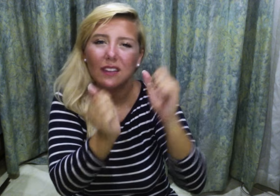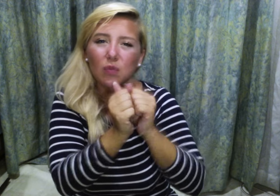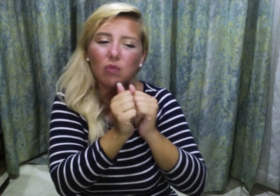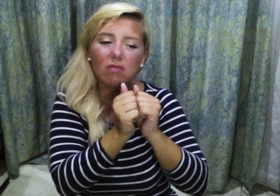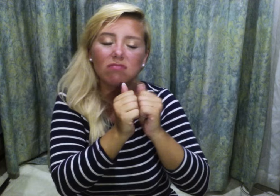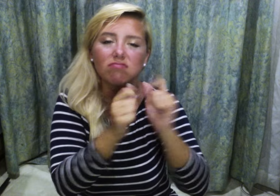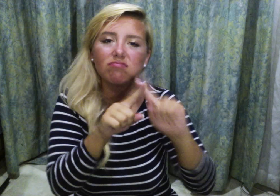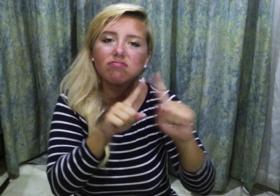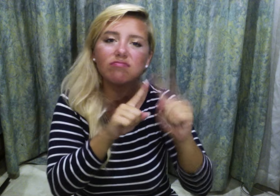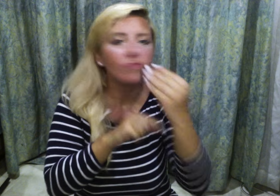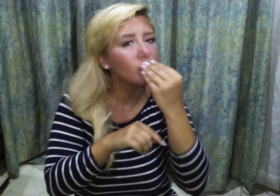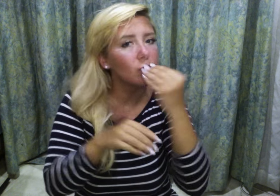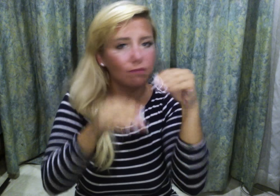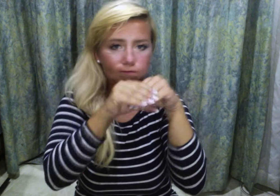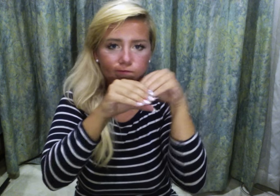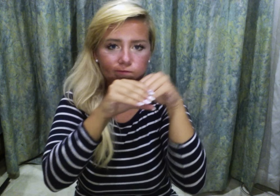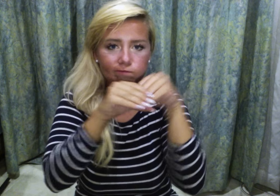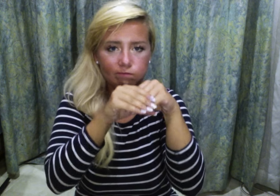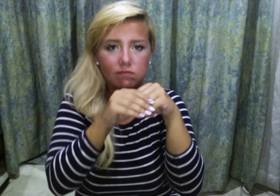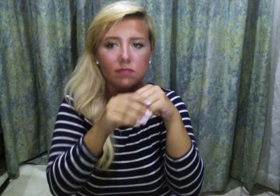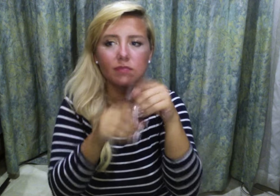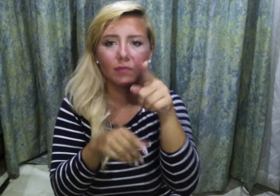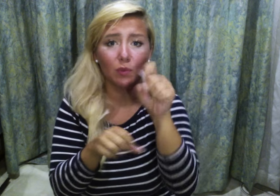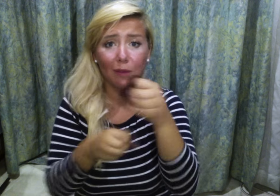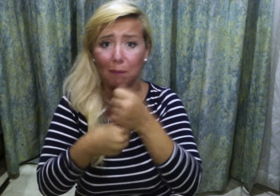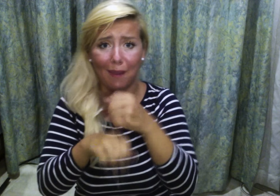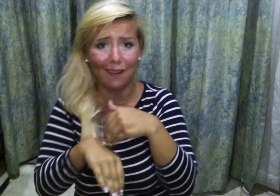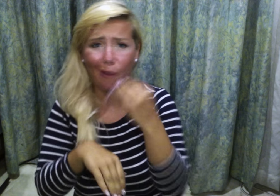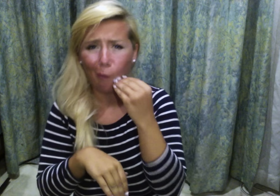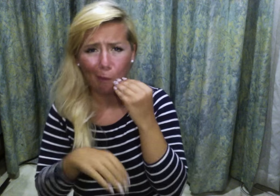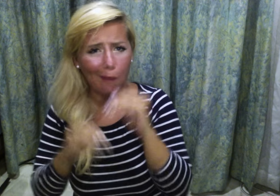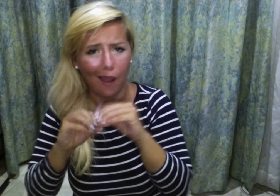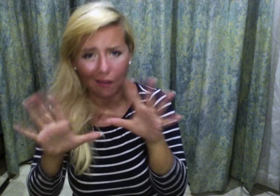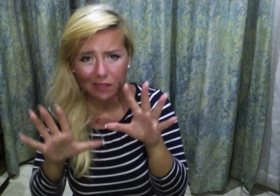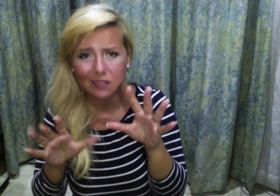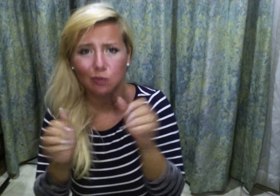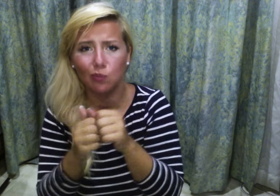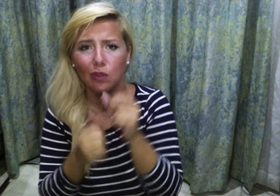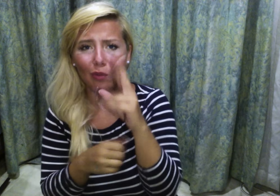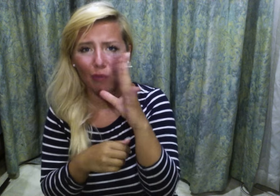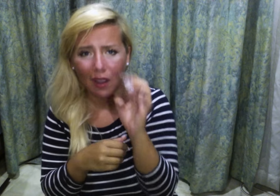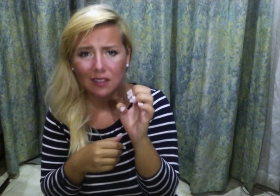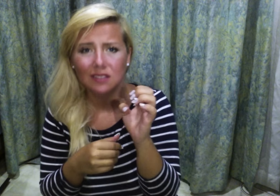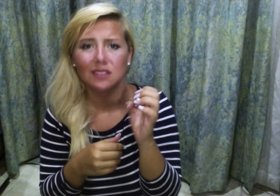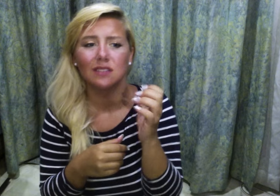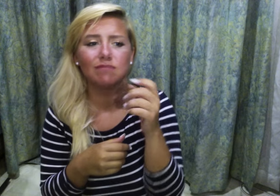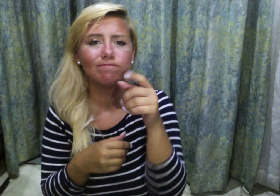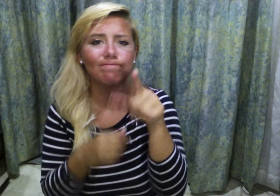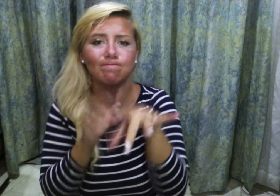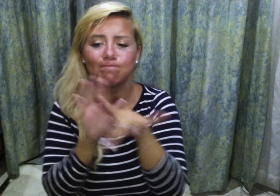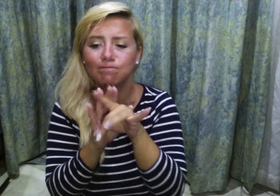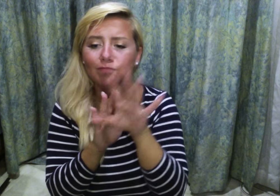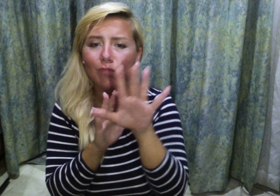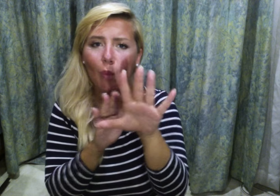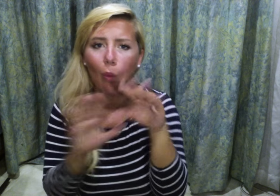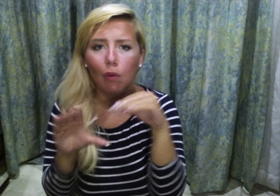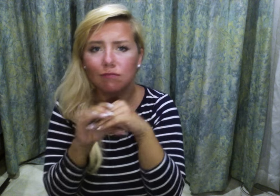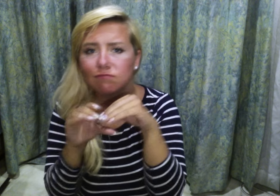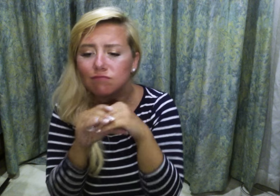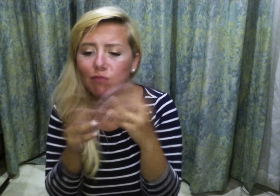It's typically rice just with different ingredients stuffed inside. You can make it at home. You just, you know, make